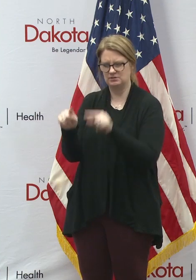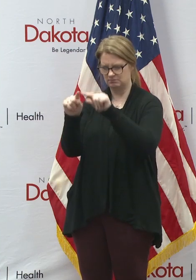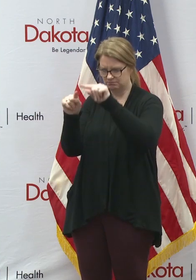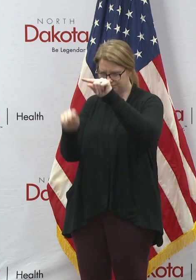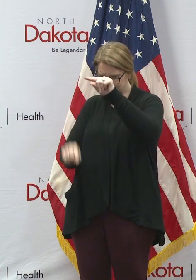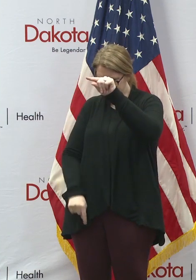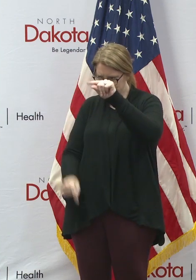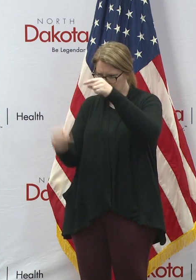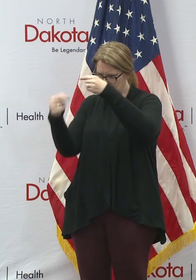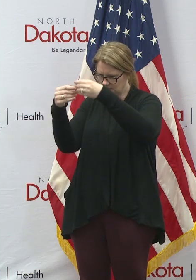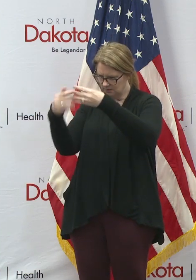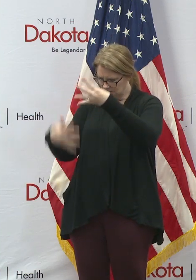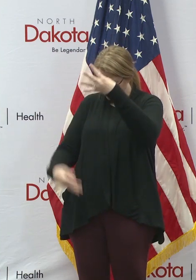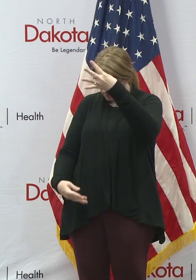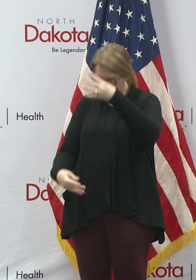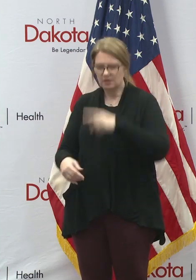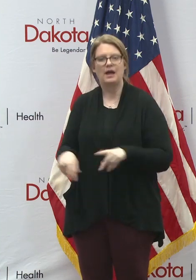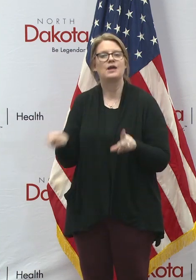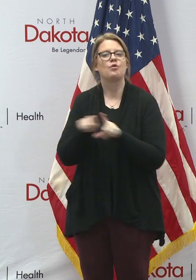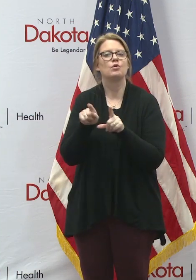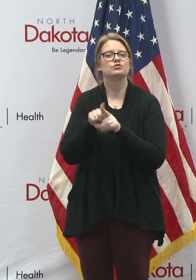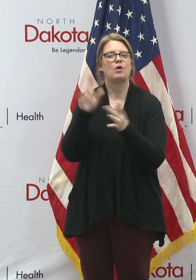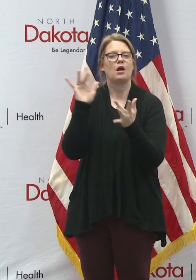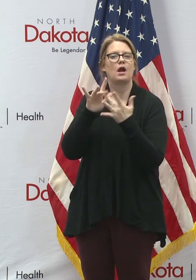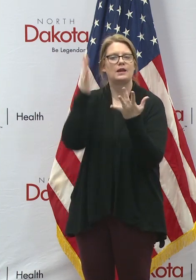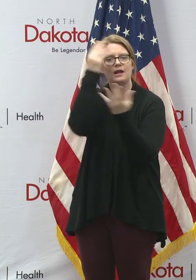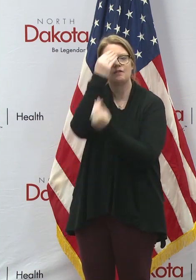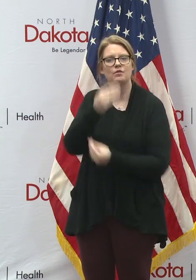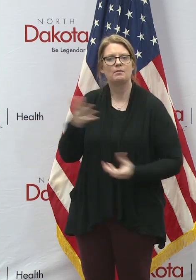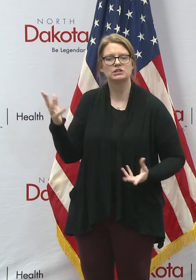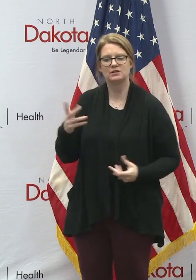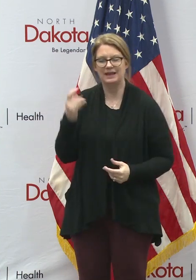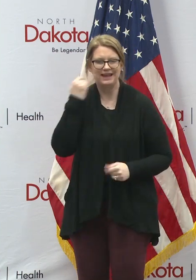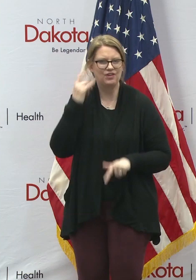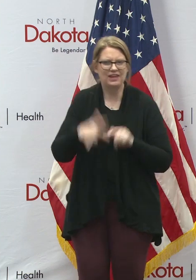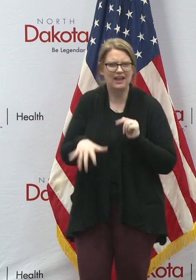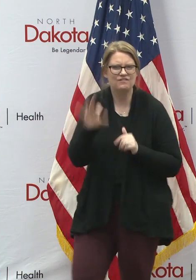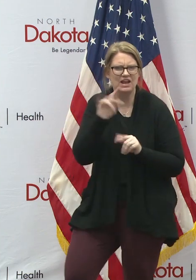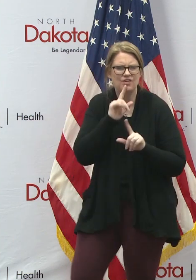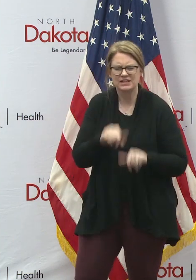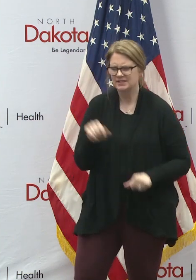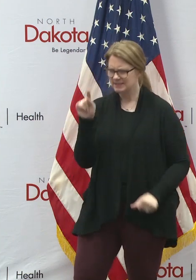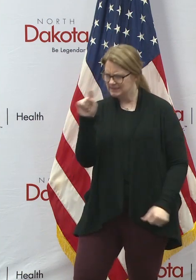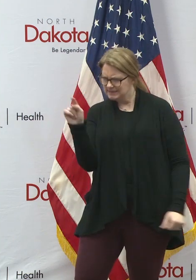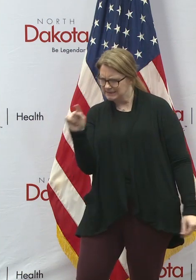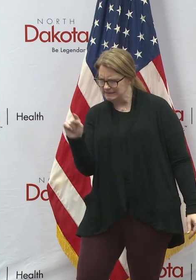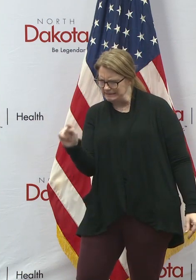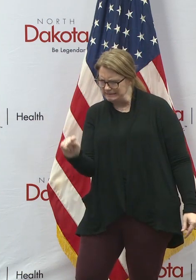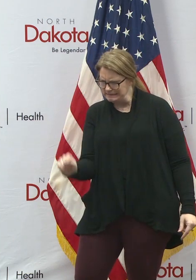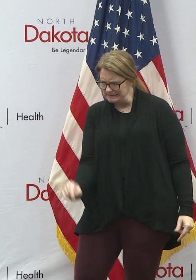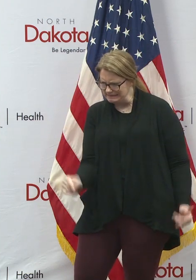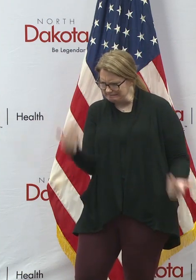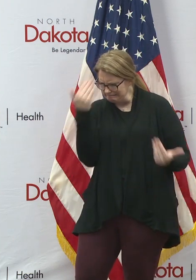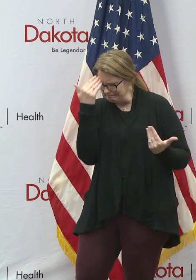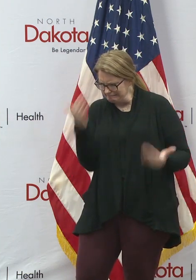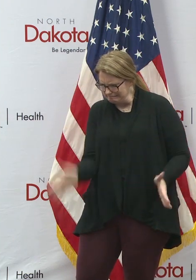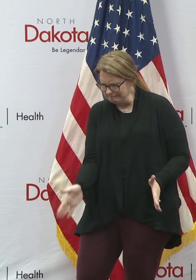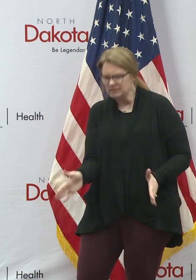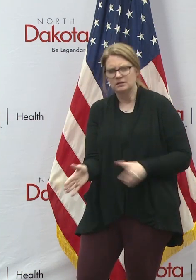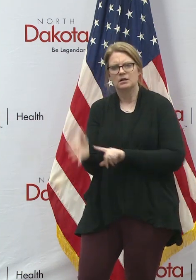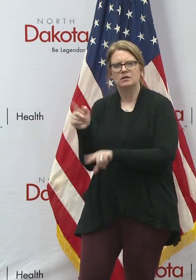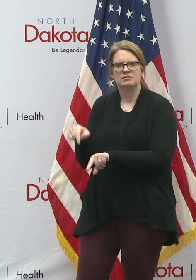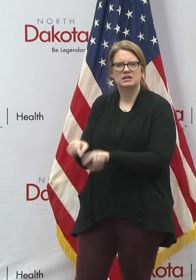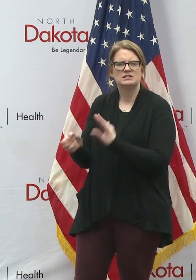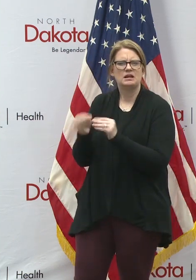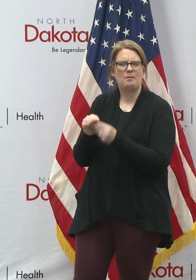and then it'll have the contact information at the bottom of the page where you can get directly to the people that you need to talk to in order to get